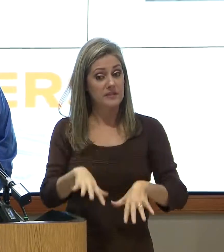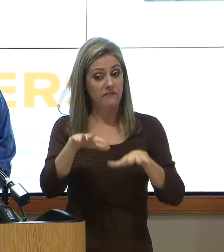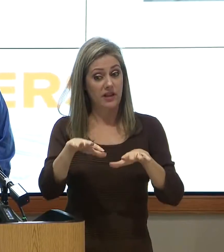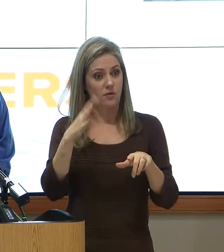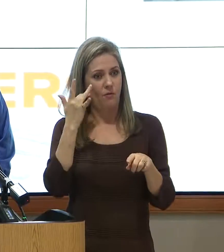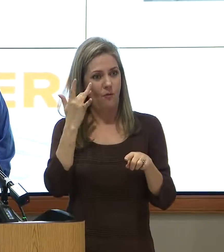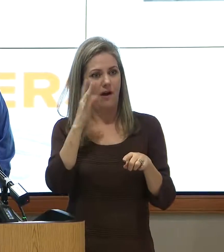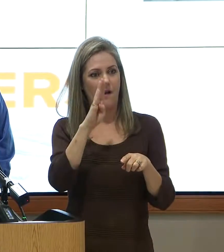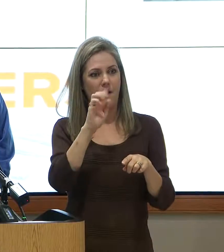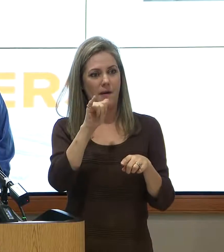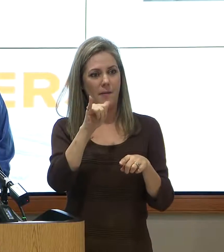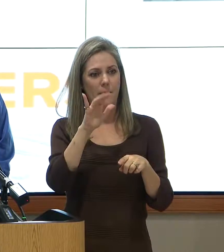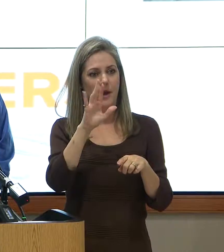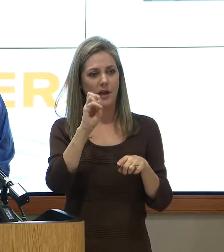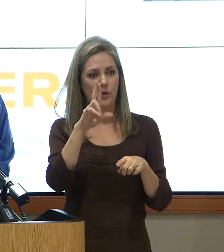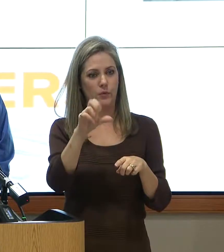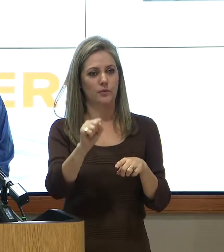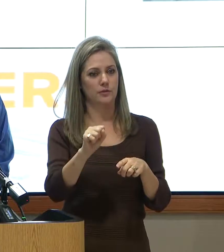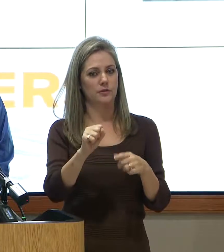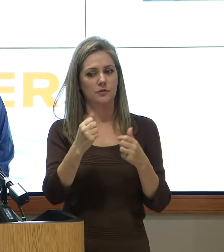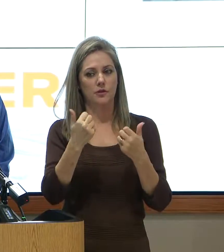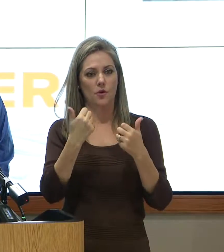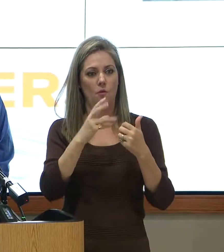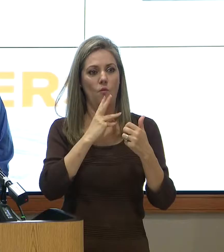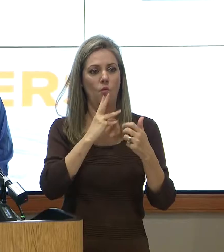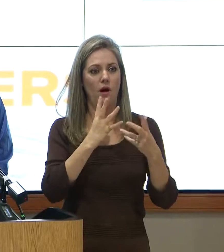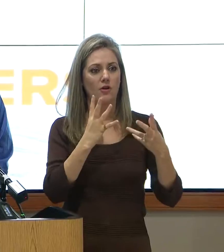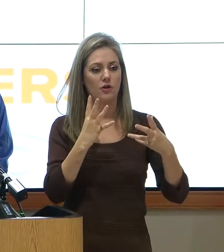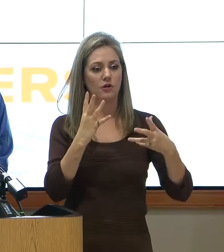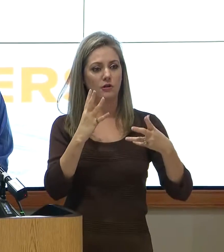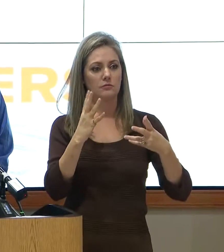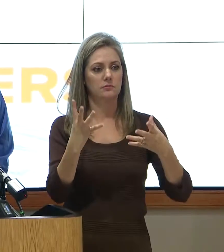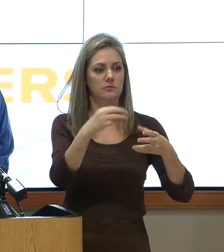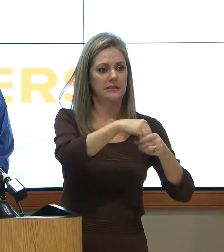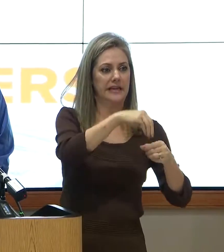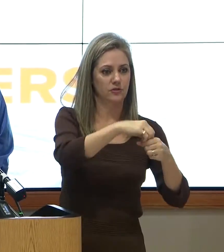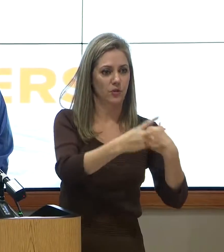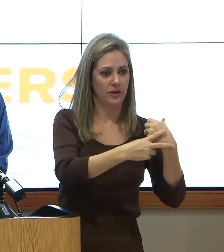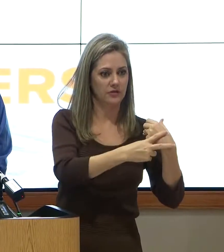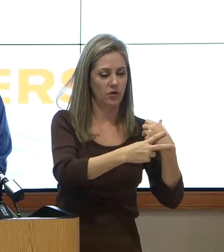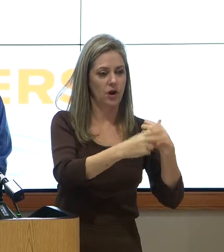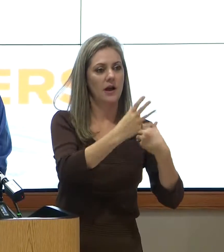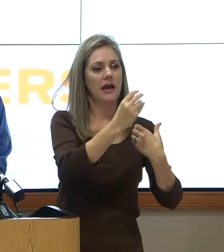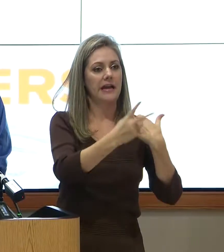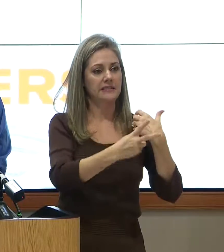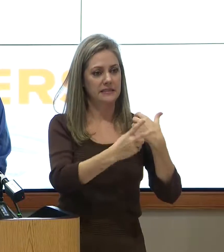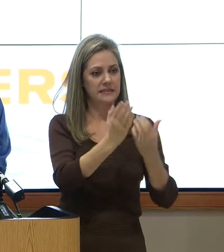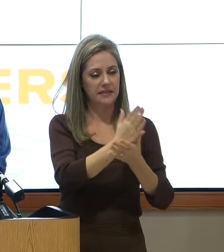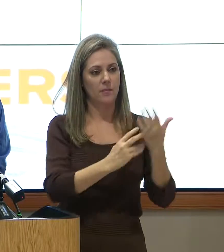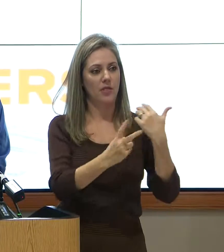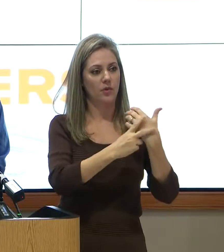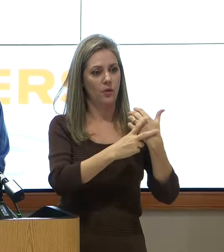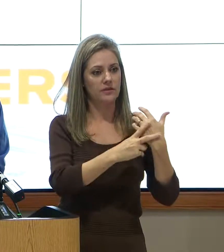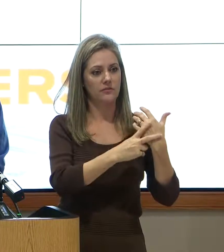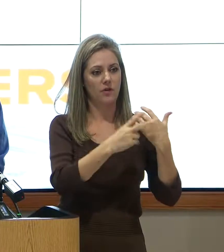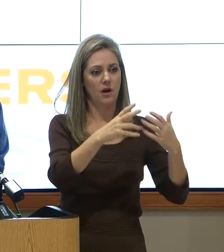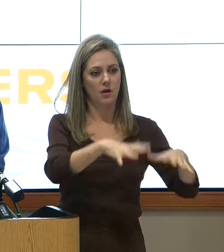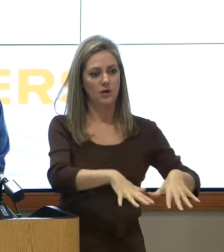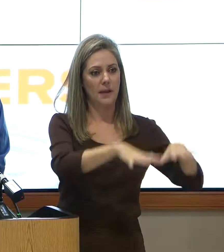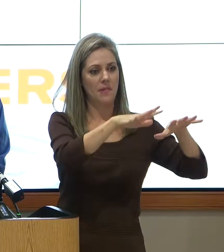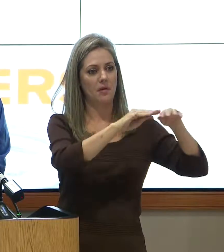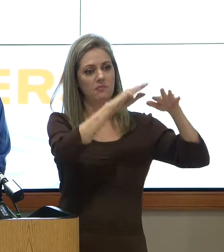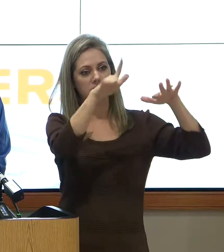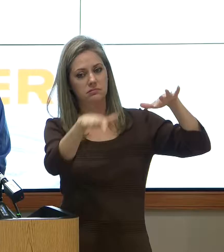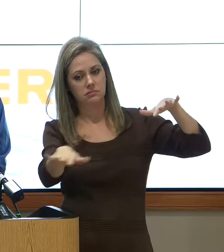because of the bayous trying to get water into the reservoir, and there were homes that also flooded because the reservoir pool levels came up. So